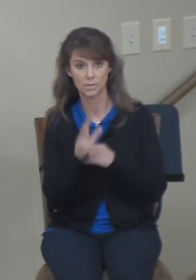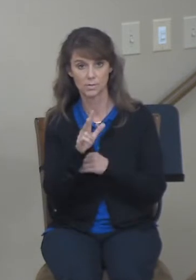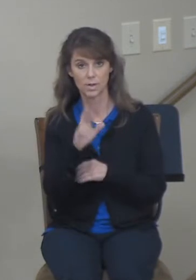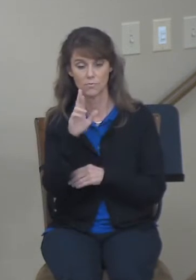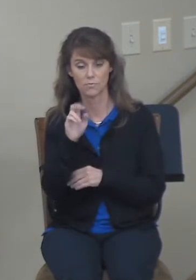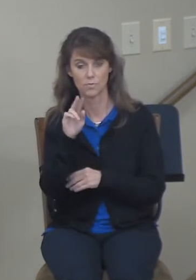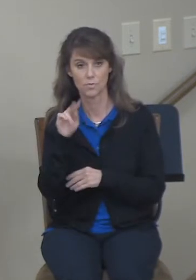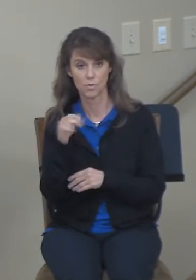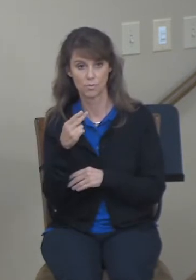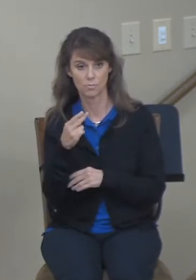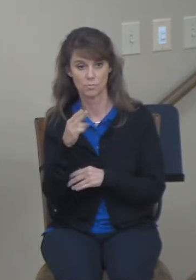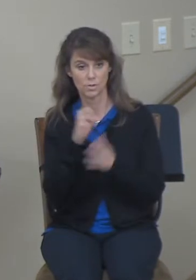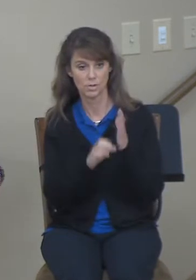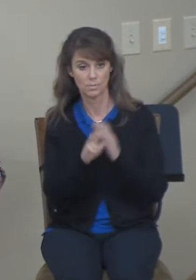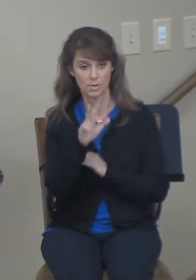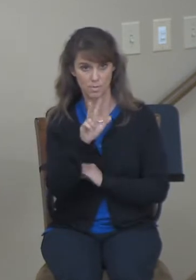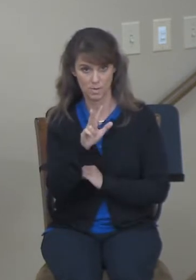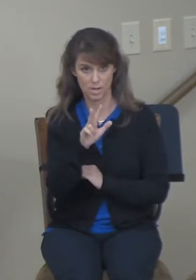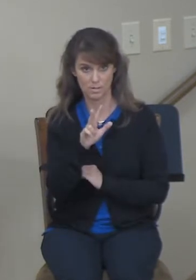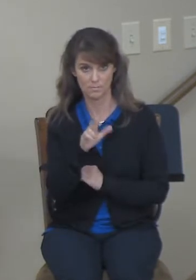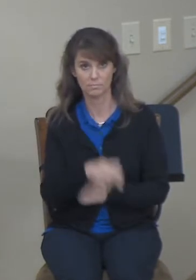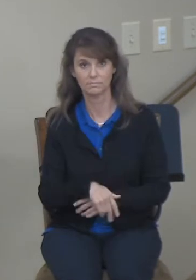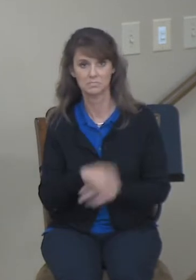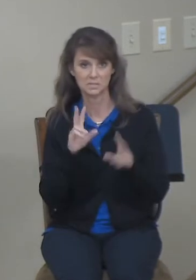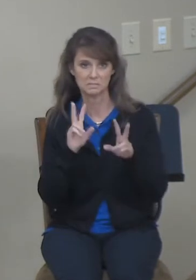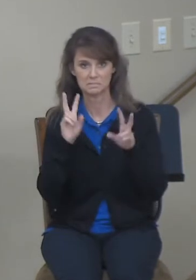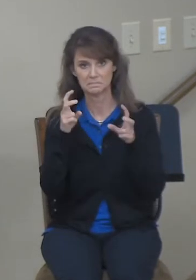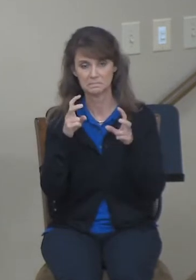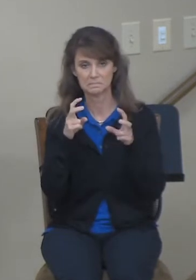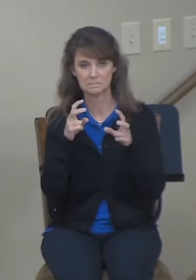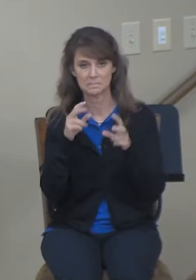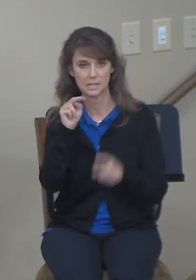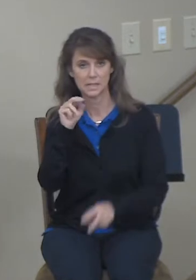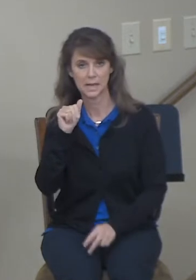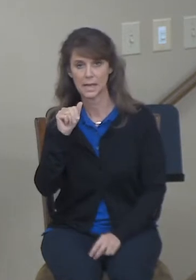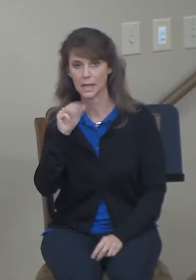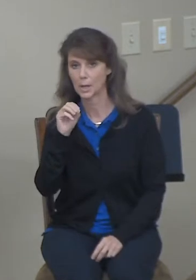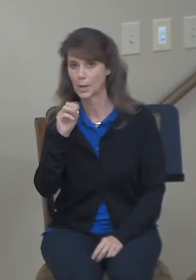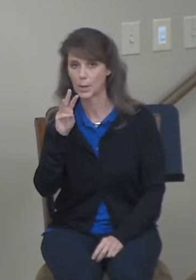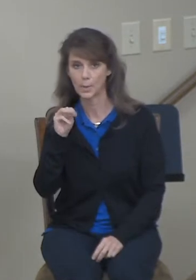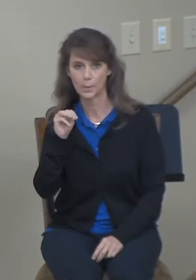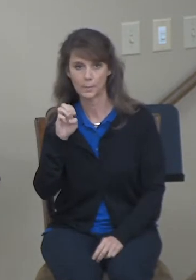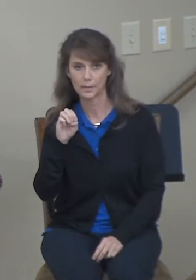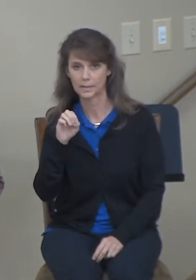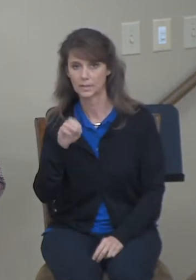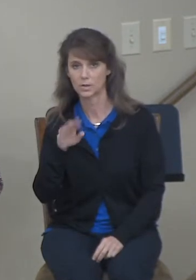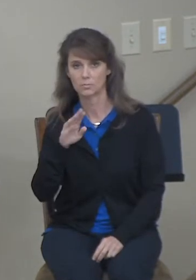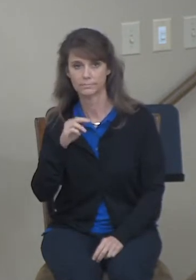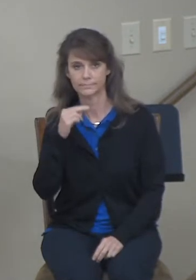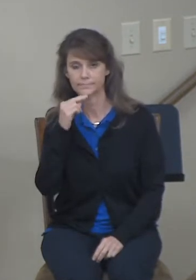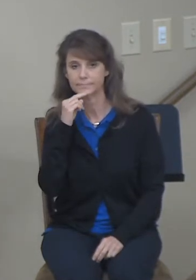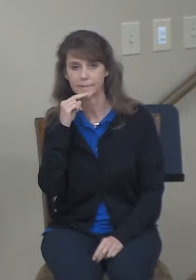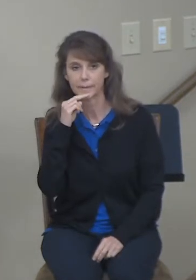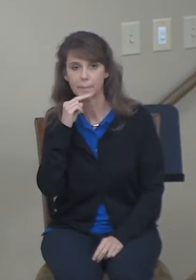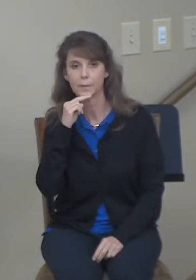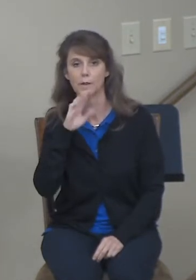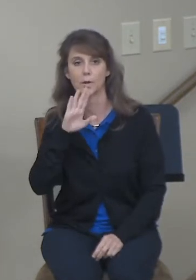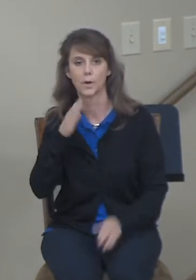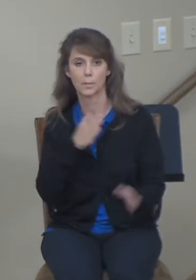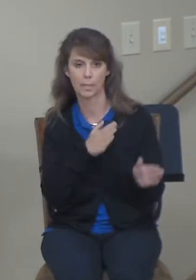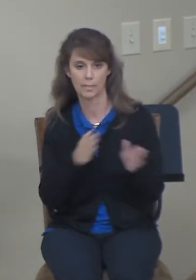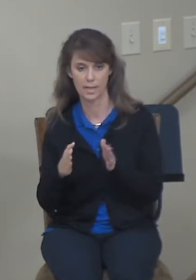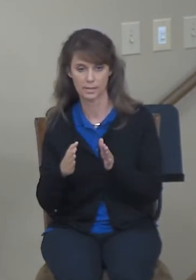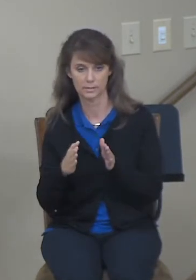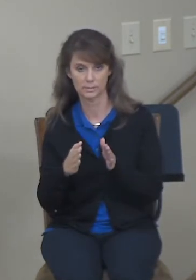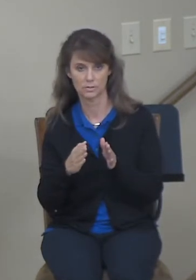In chapter 3 of the book of Ruth, really I've entitled this Naomi's plan. It seems as if the harvest was drawing to a close